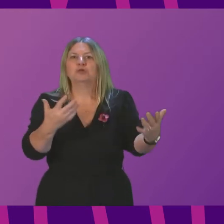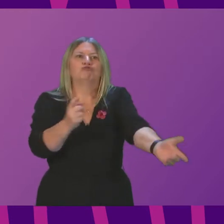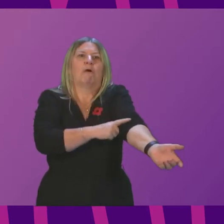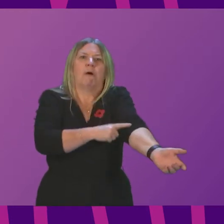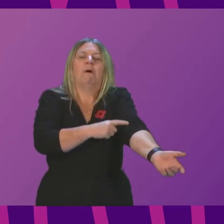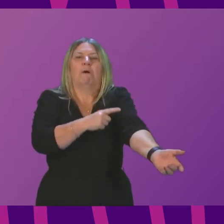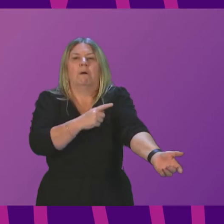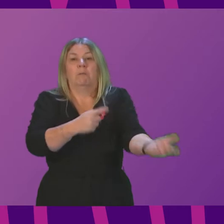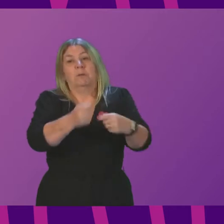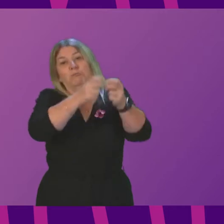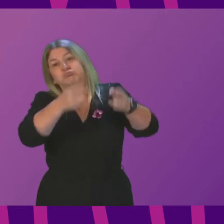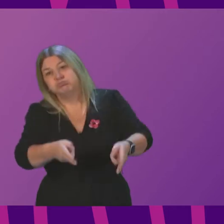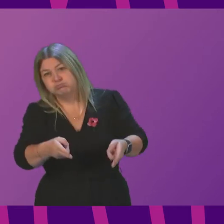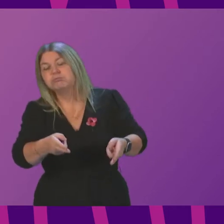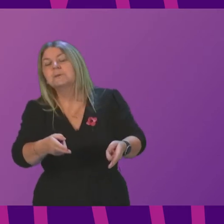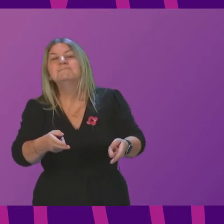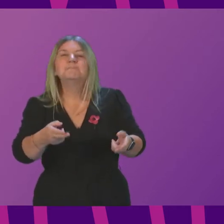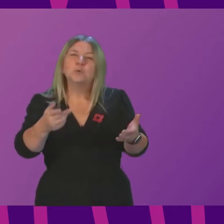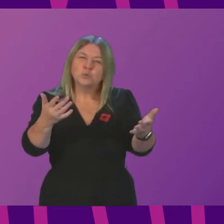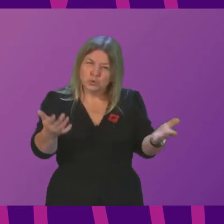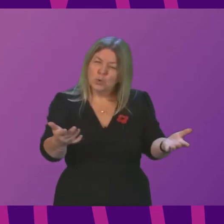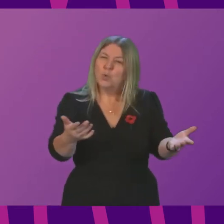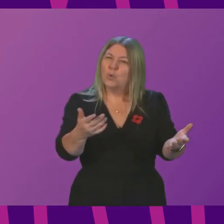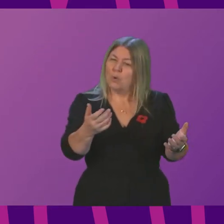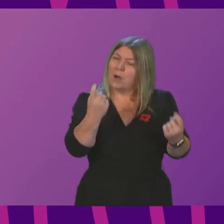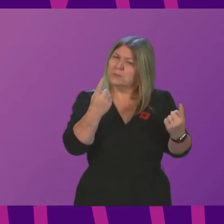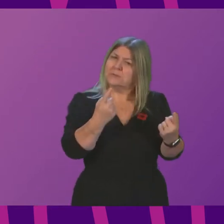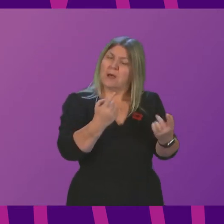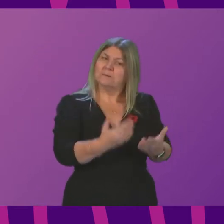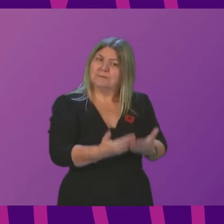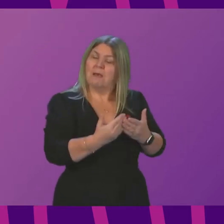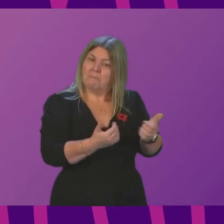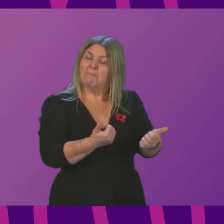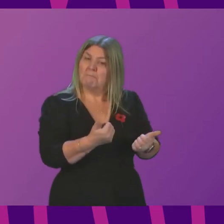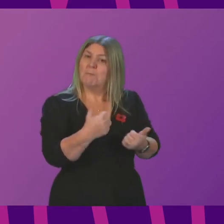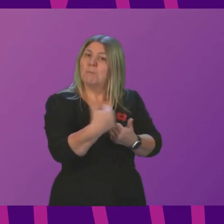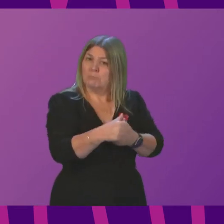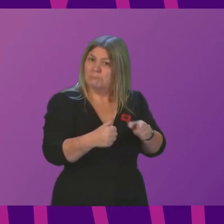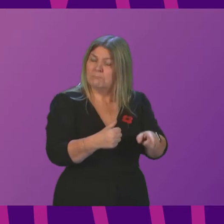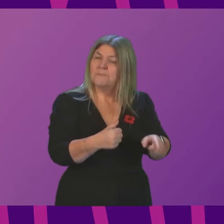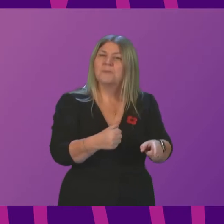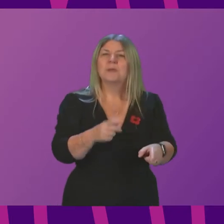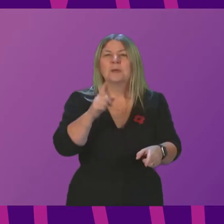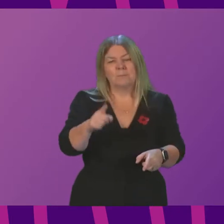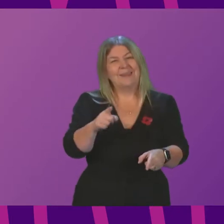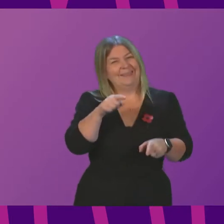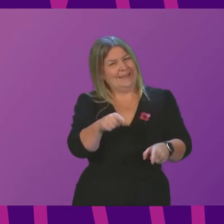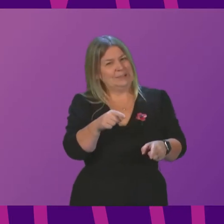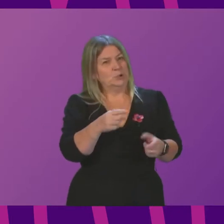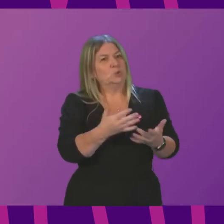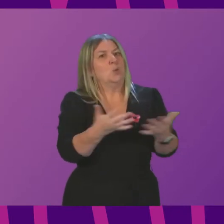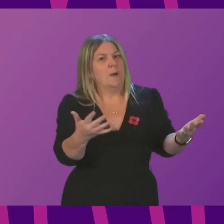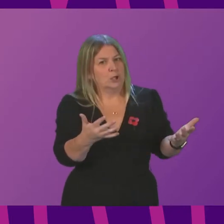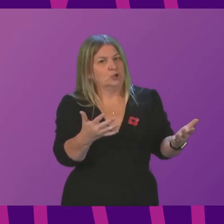and allow for connection with wider treatment services. We see problem substance use as a public health issue, and there is a growing